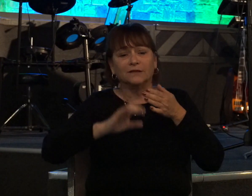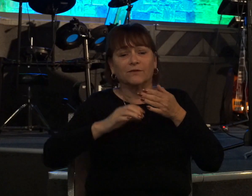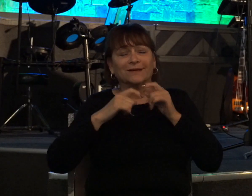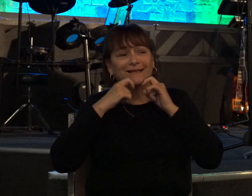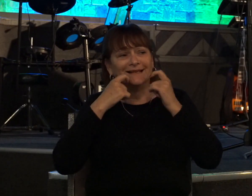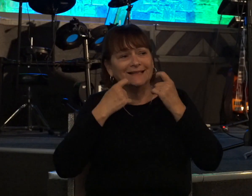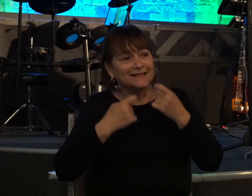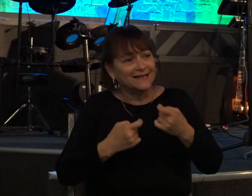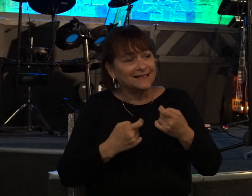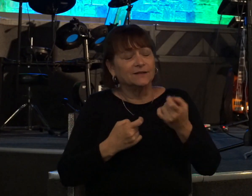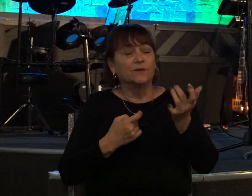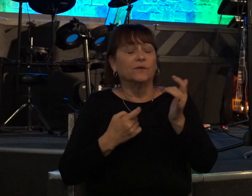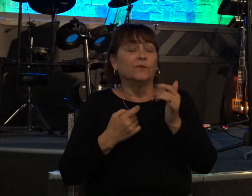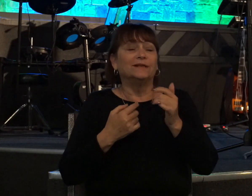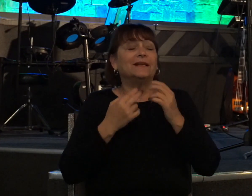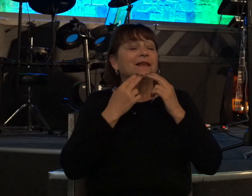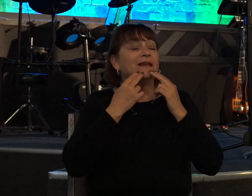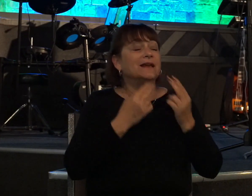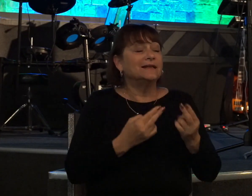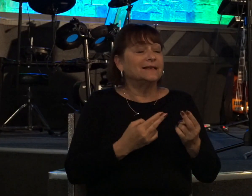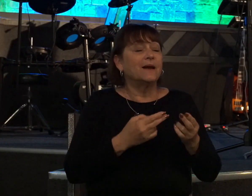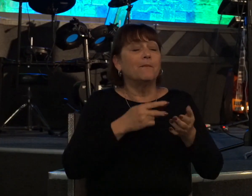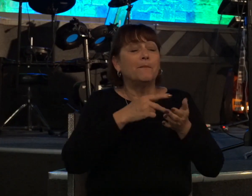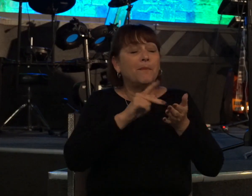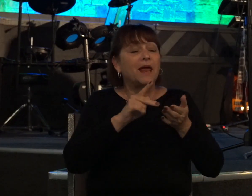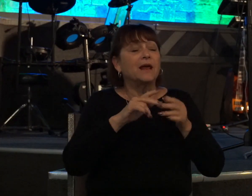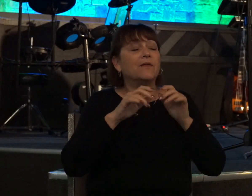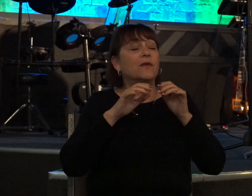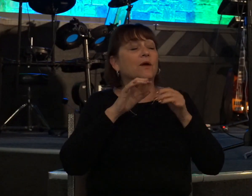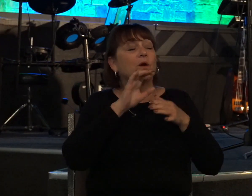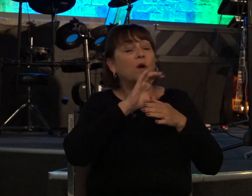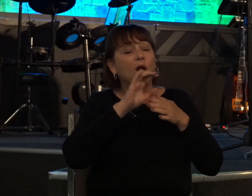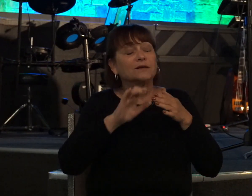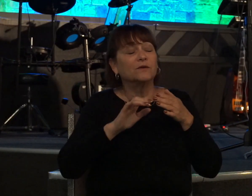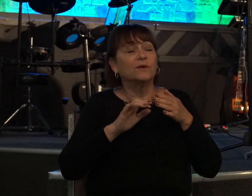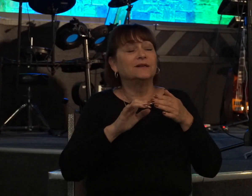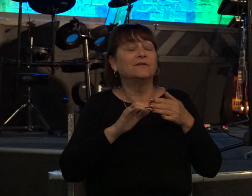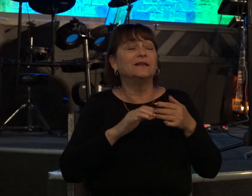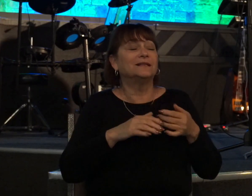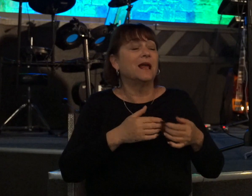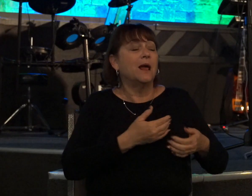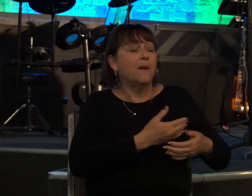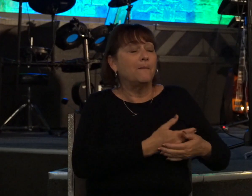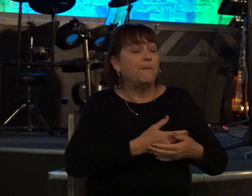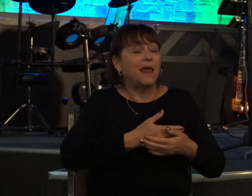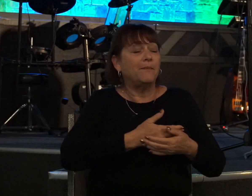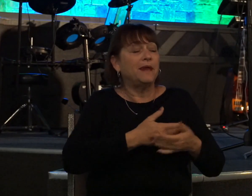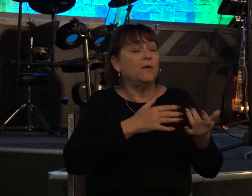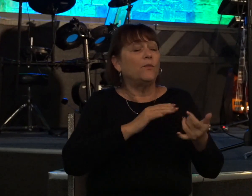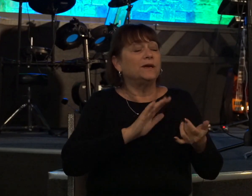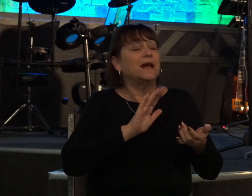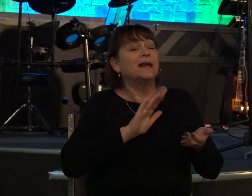innocent pain the consequence of someone else's sin as this child would be struck and die as a direct result